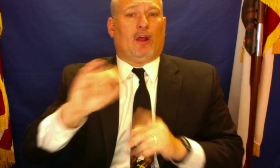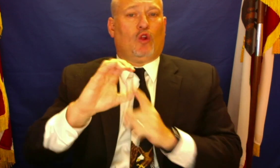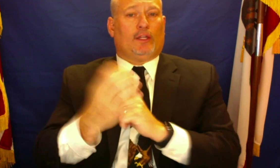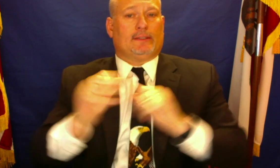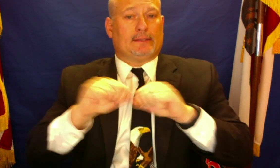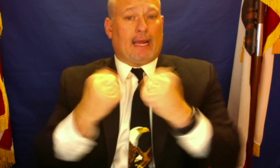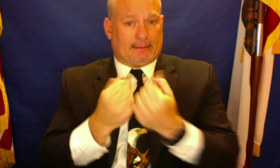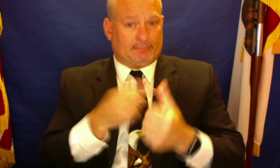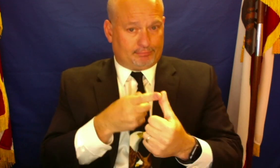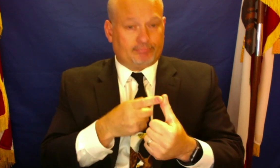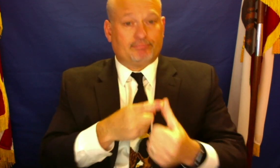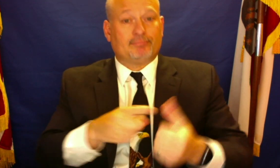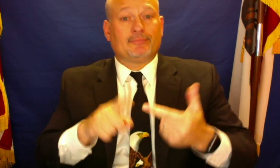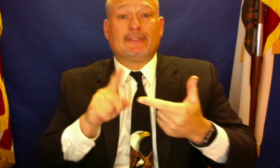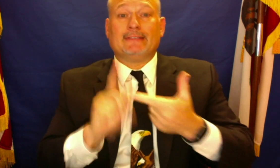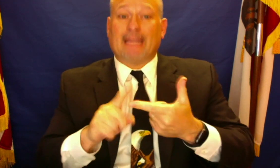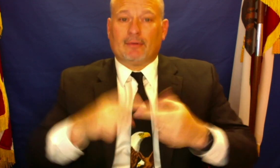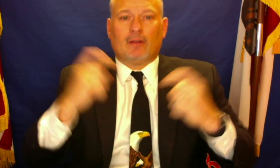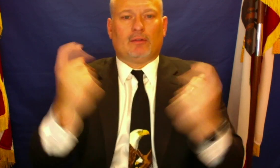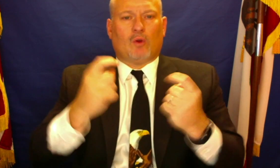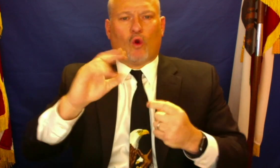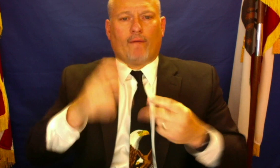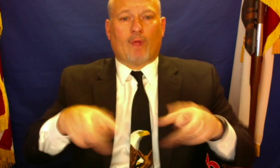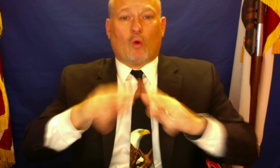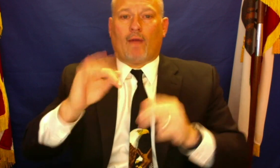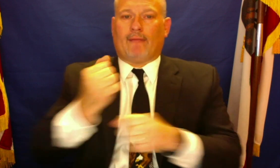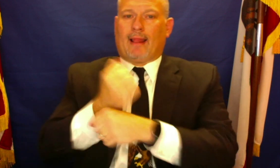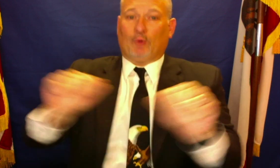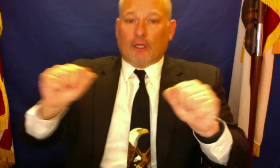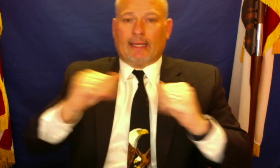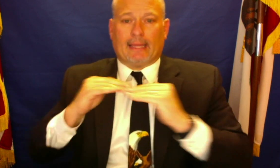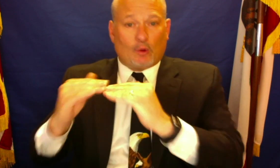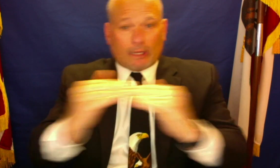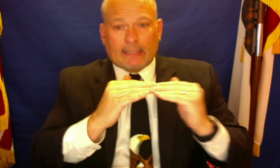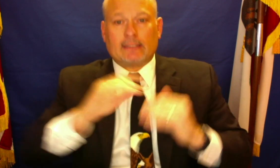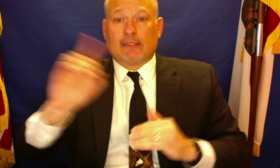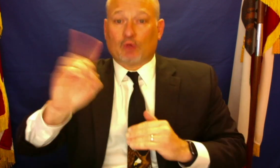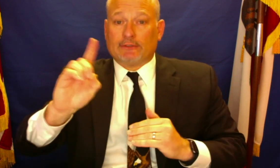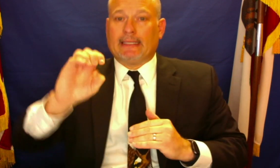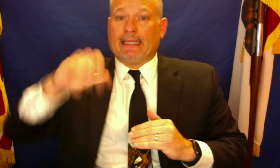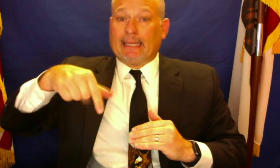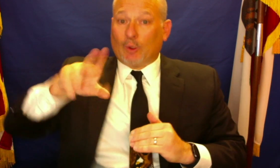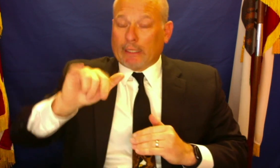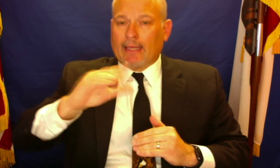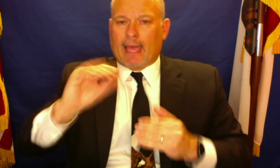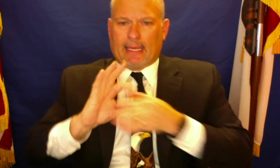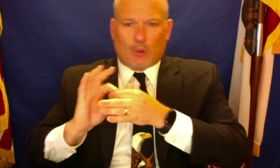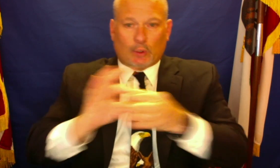inclusion, and the values of a multicultural society. We are committed to celebrating core values of liberty,